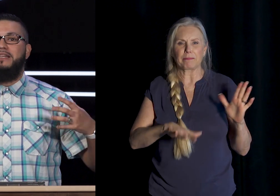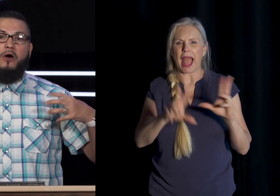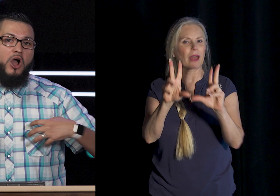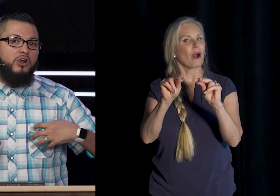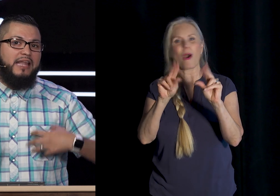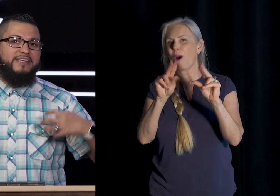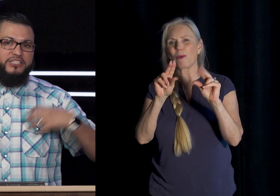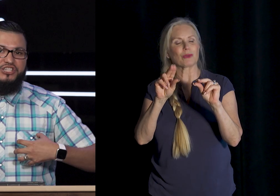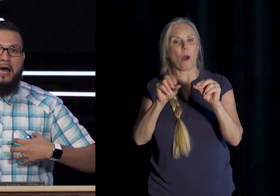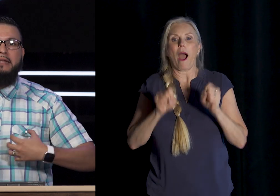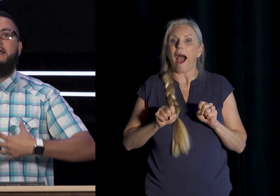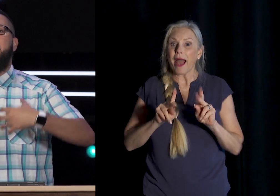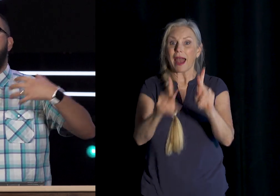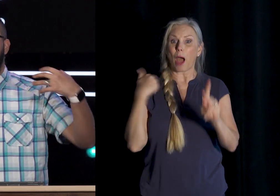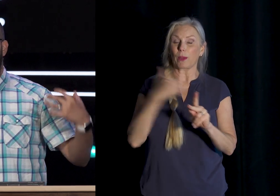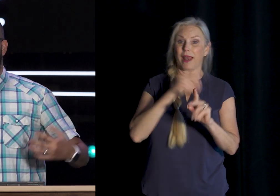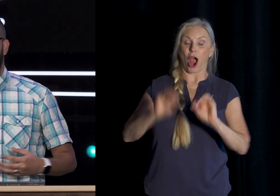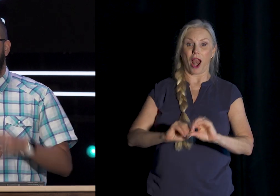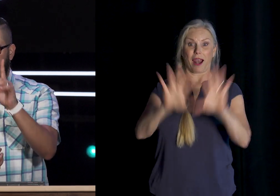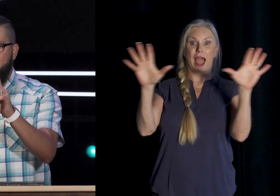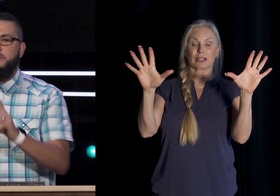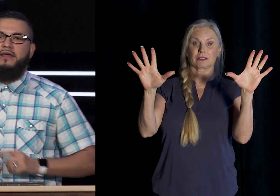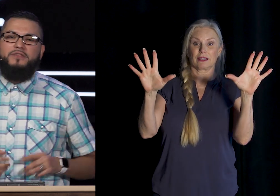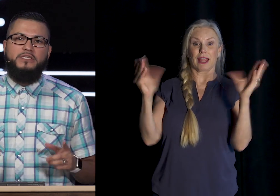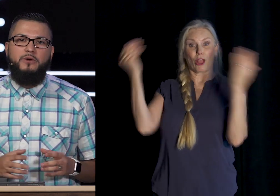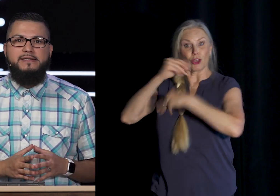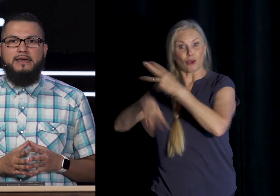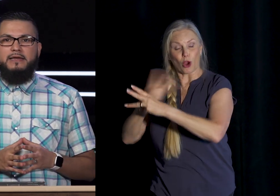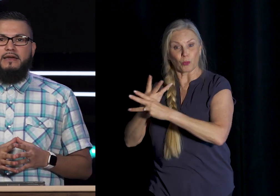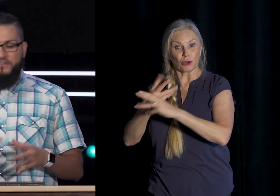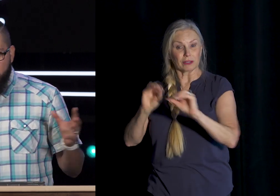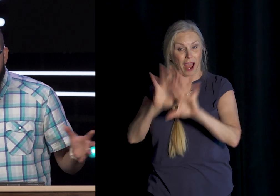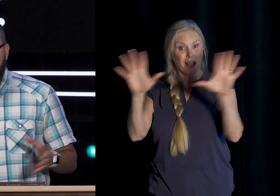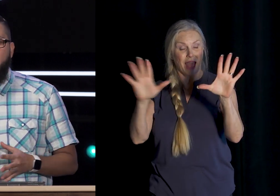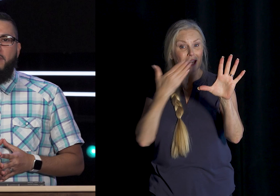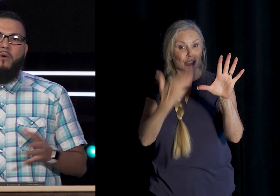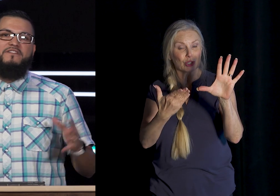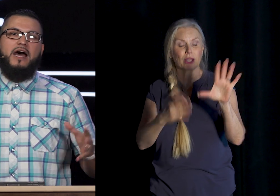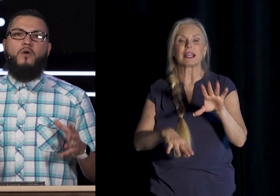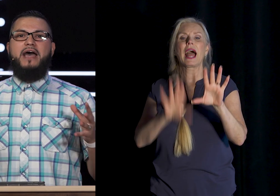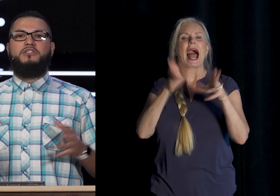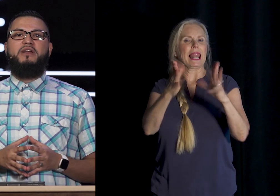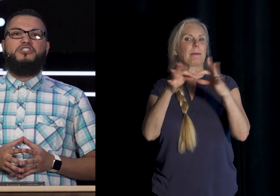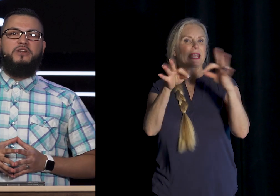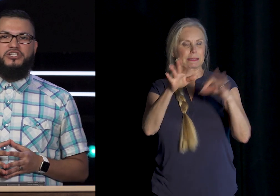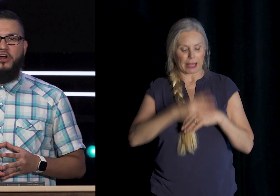Allowing our Light to shine In a dark World Let me explain It this way A few years Ago my wife And I were Asked to Minister at A church